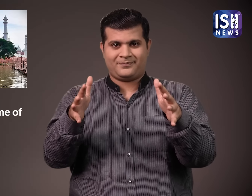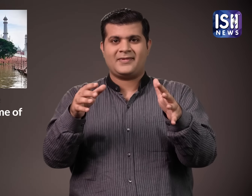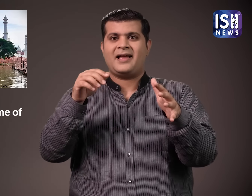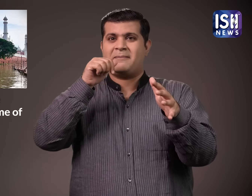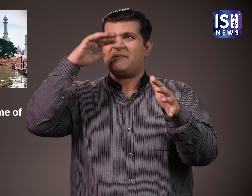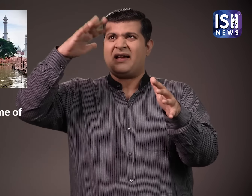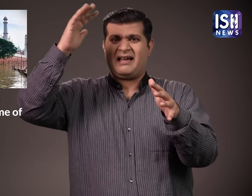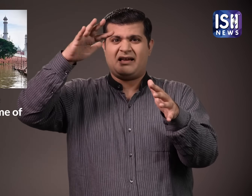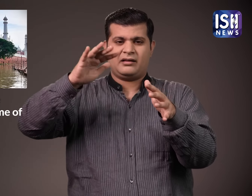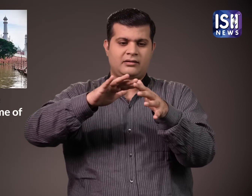no hairline crack.